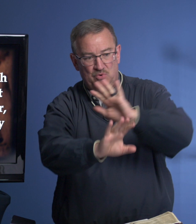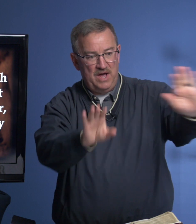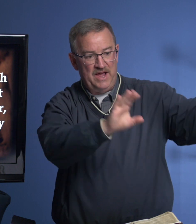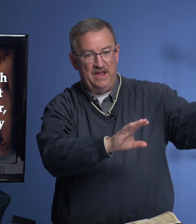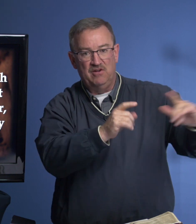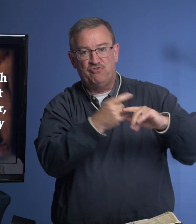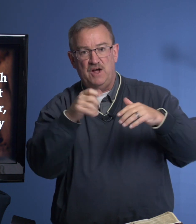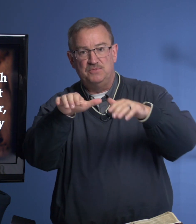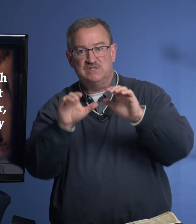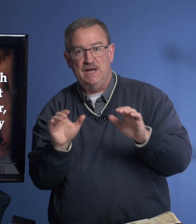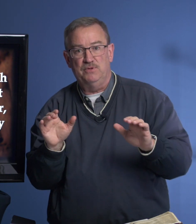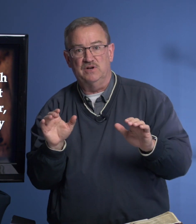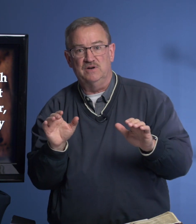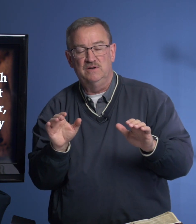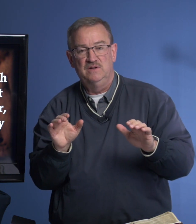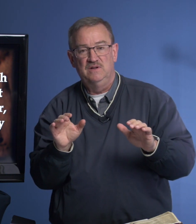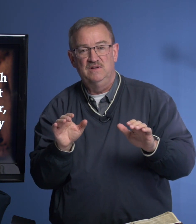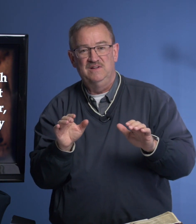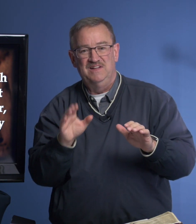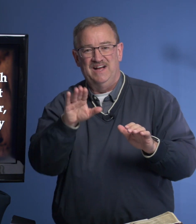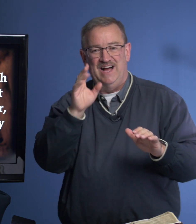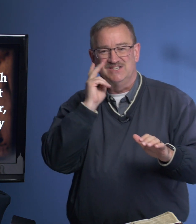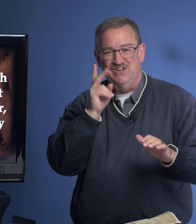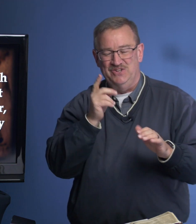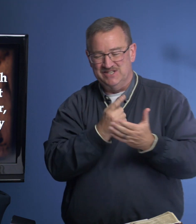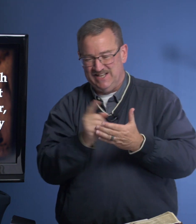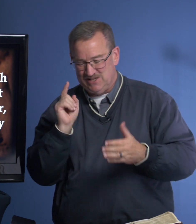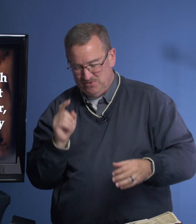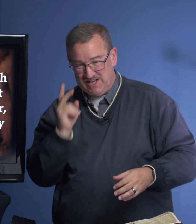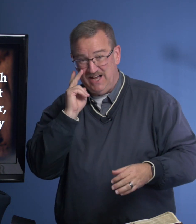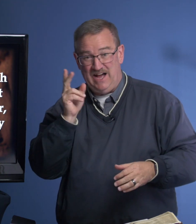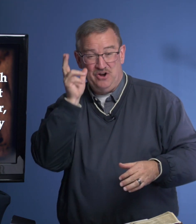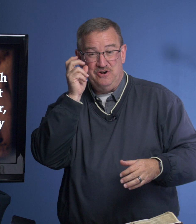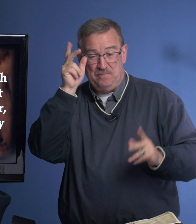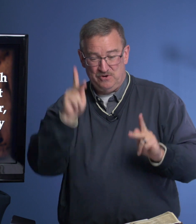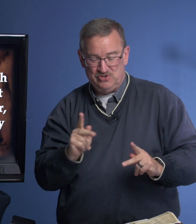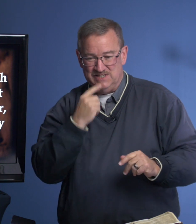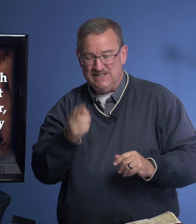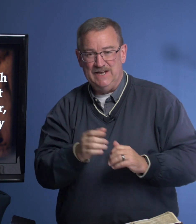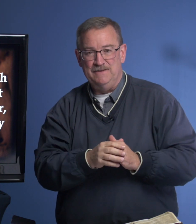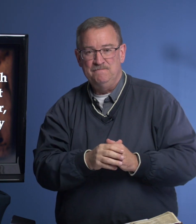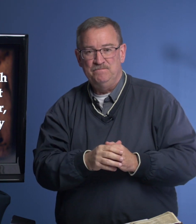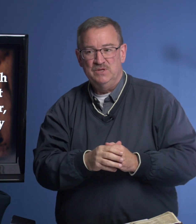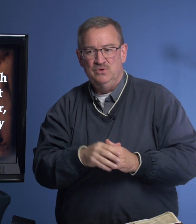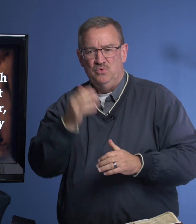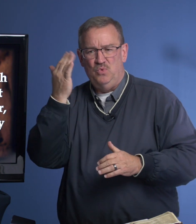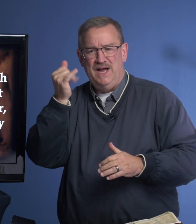away from the sepulcher. I saw this last week. I heard a person say, why